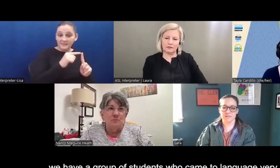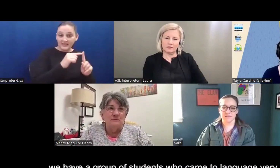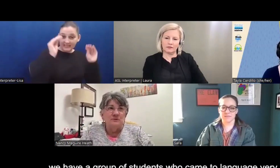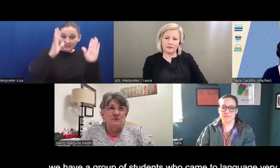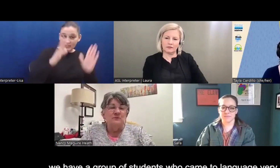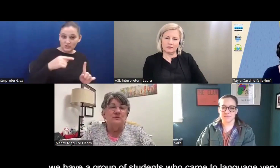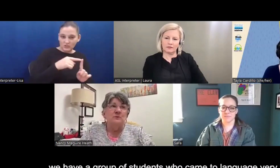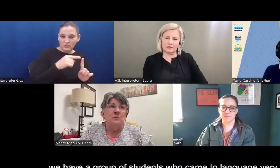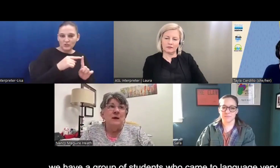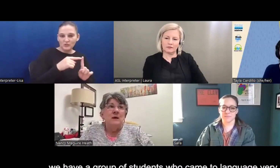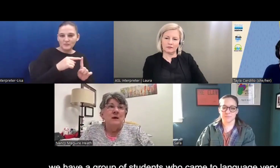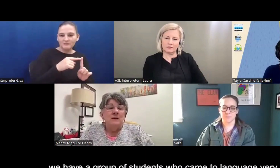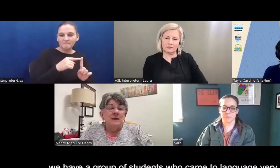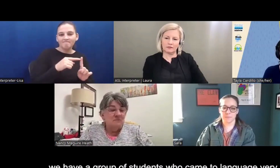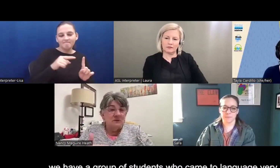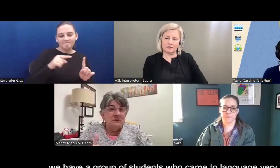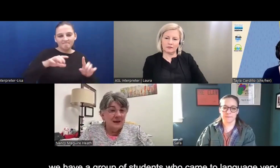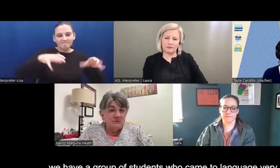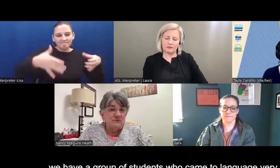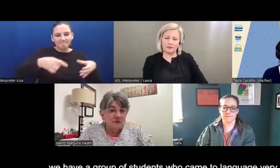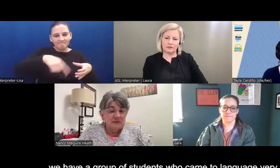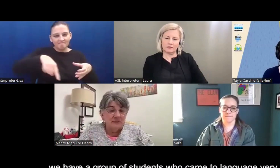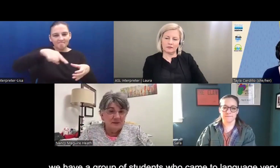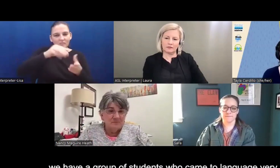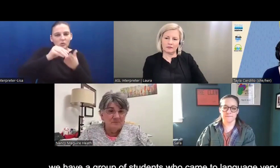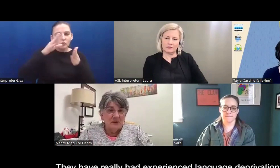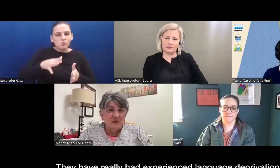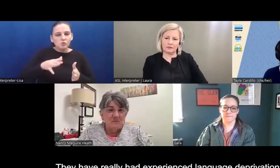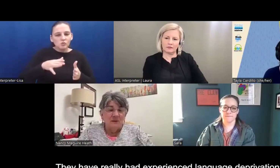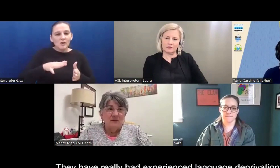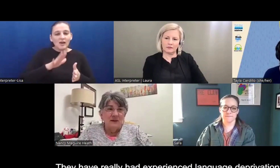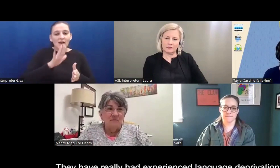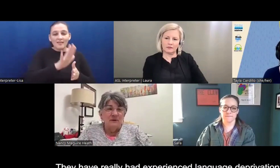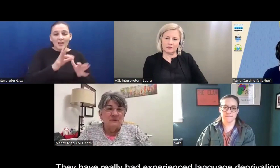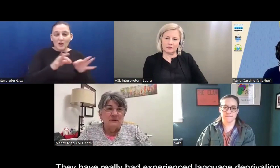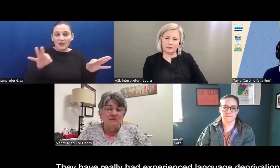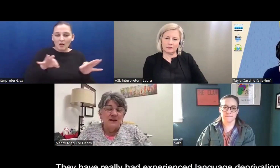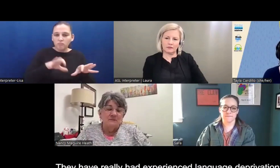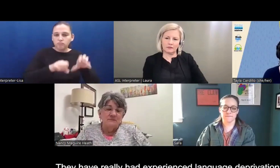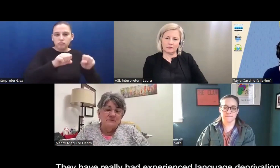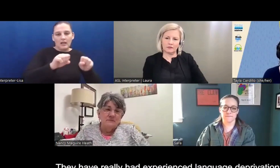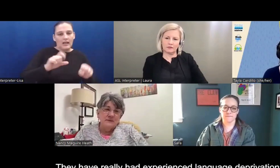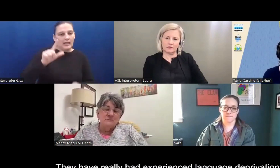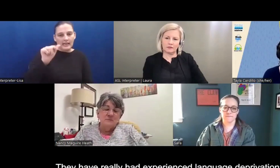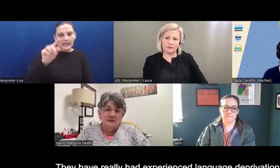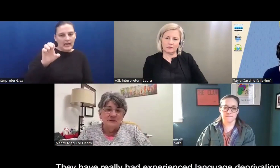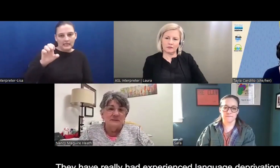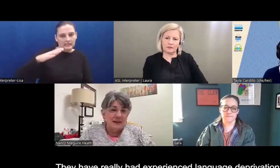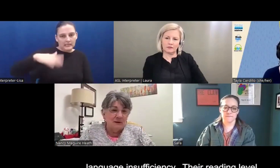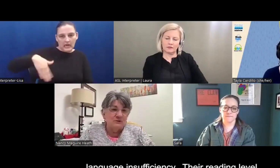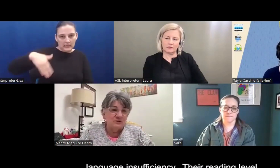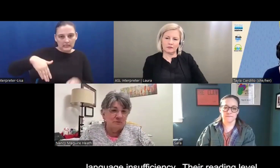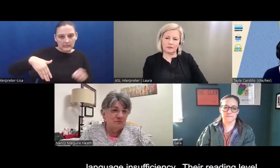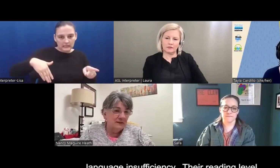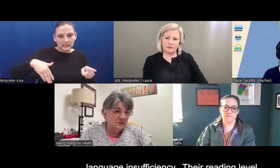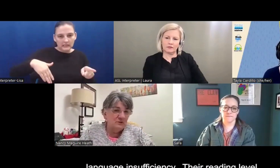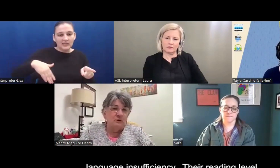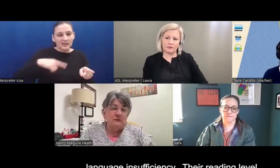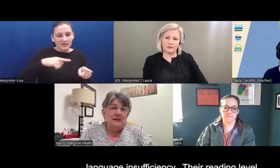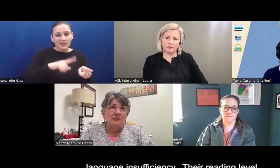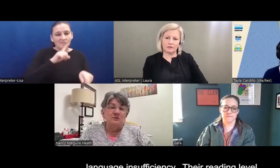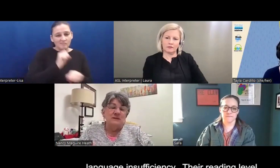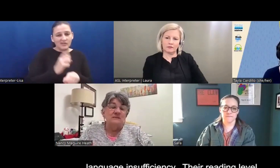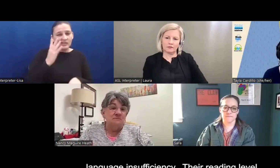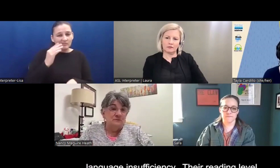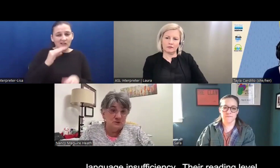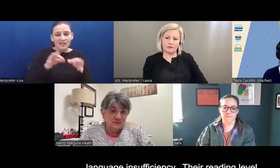a group of students who came to language very late, um, and they really have had experienced language deprivation or